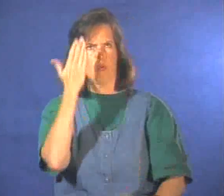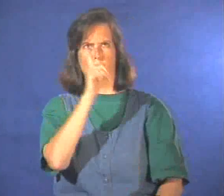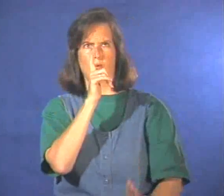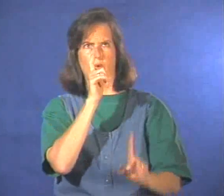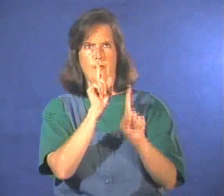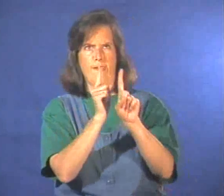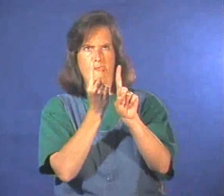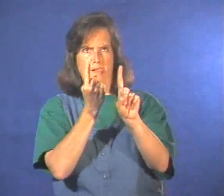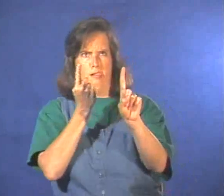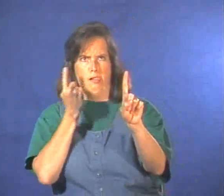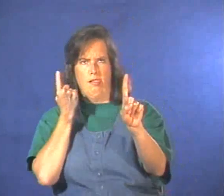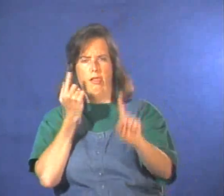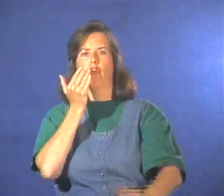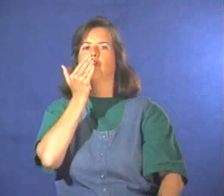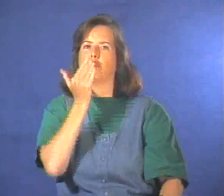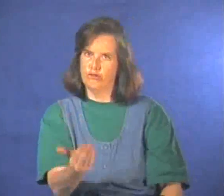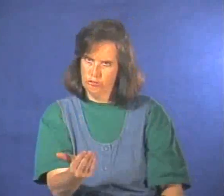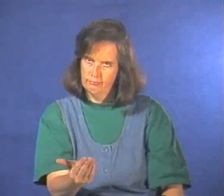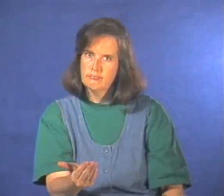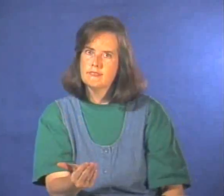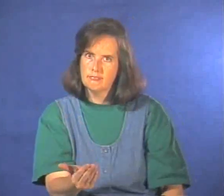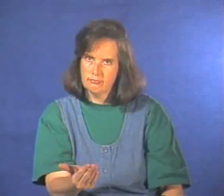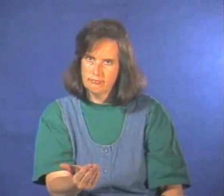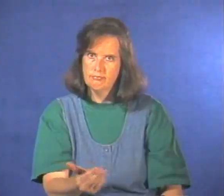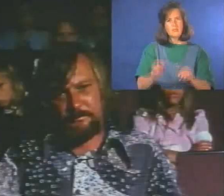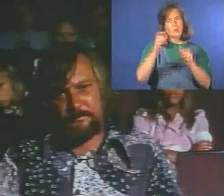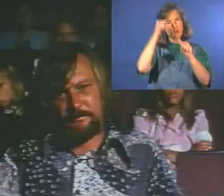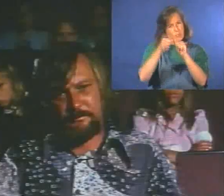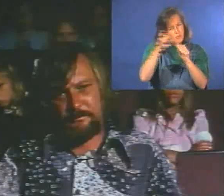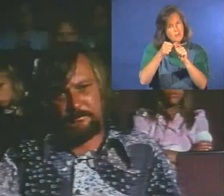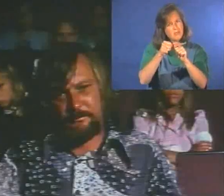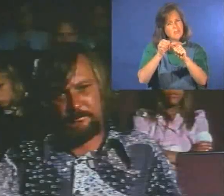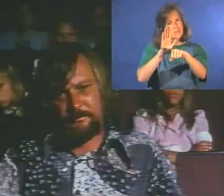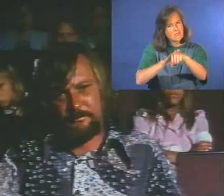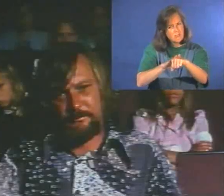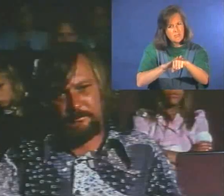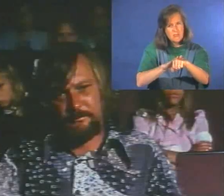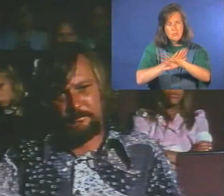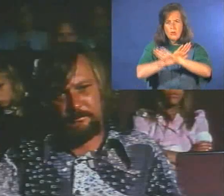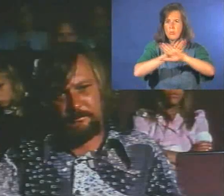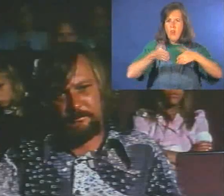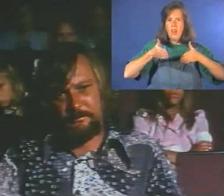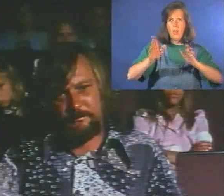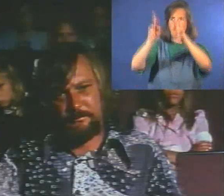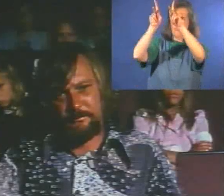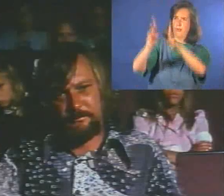She moved away from the stranger. You remember, never